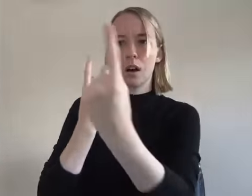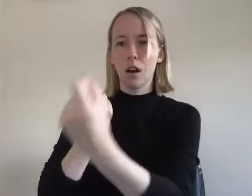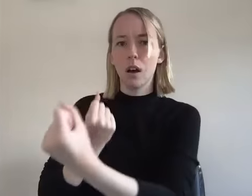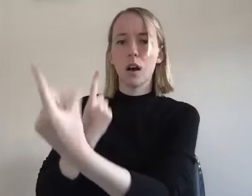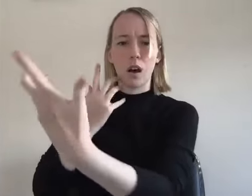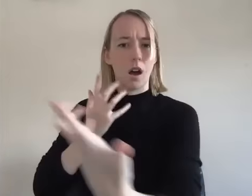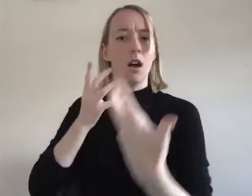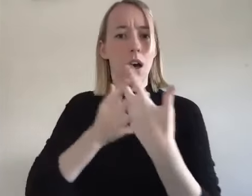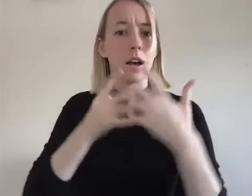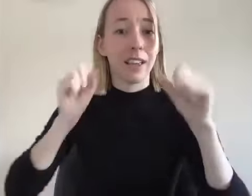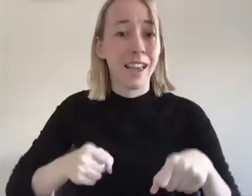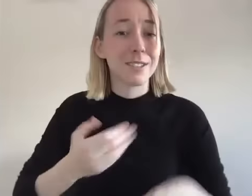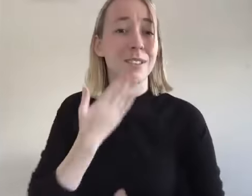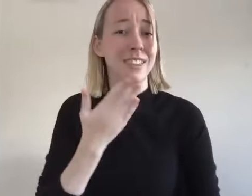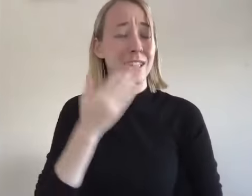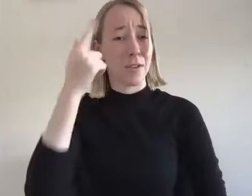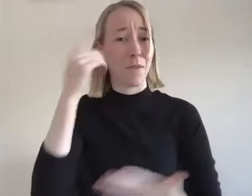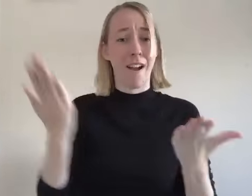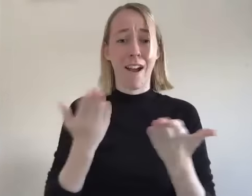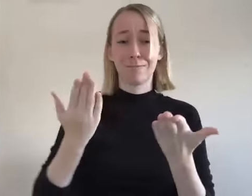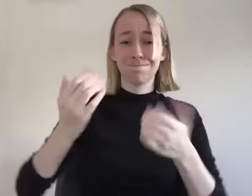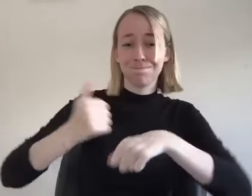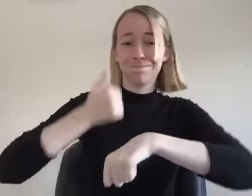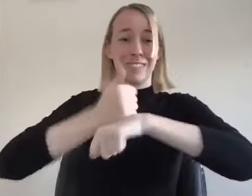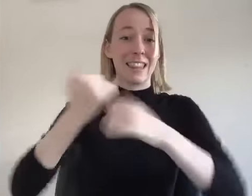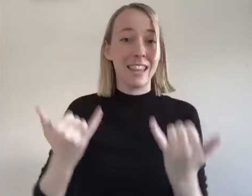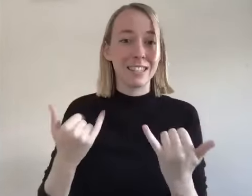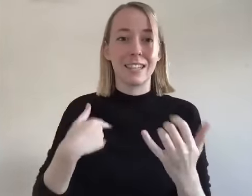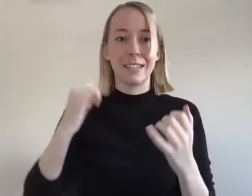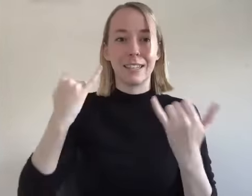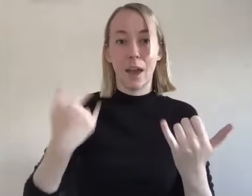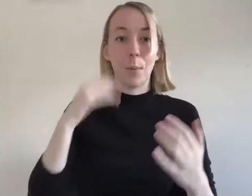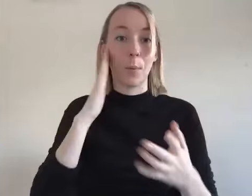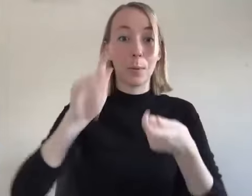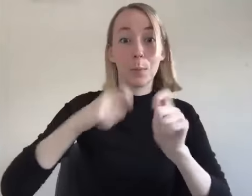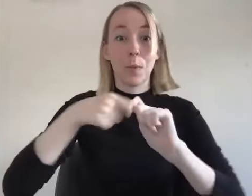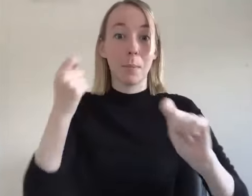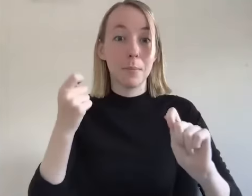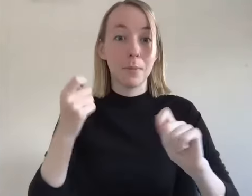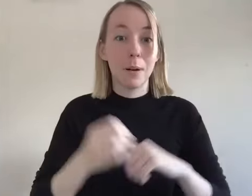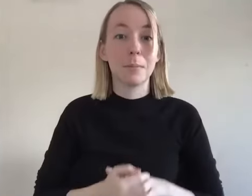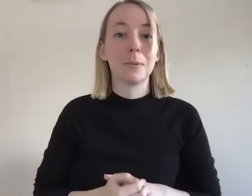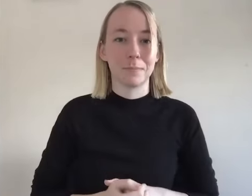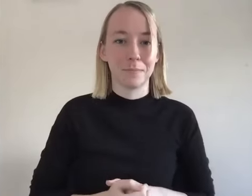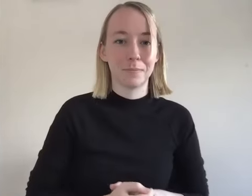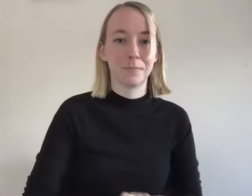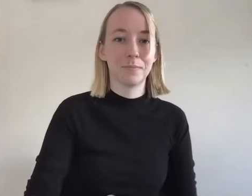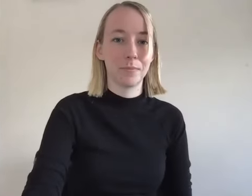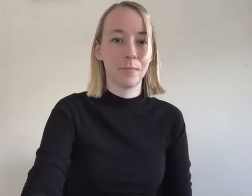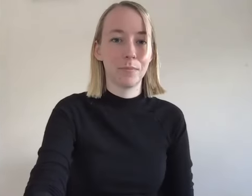so um thank you for having this and i'm just gonna wrap up yeah so i guess we're just